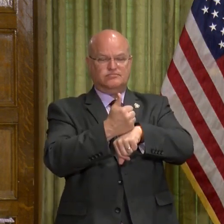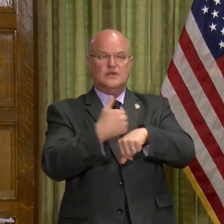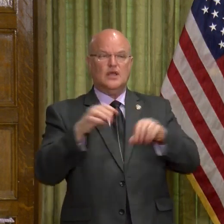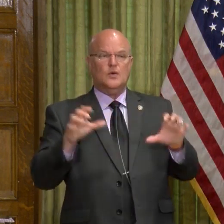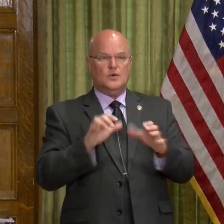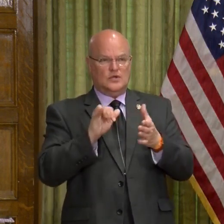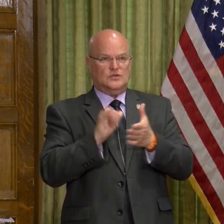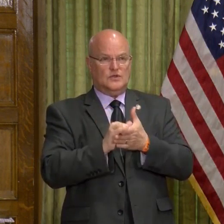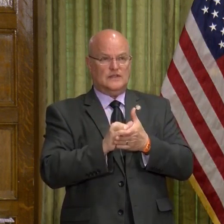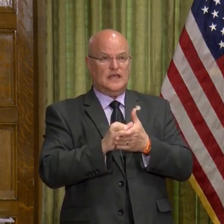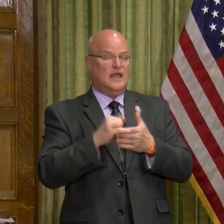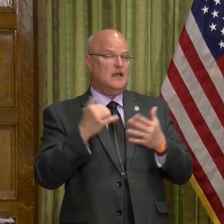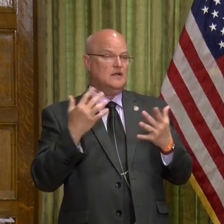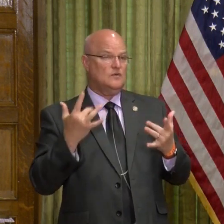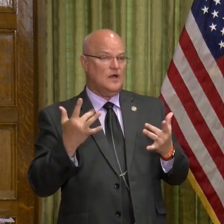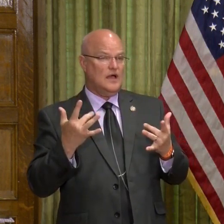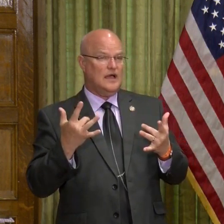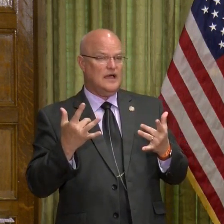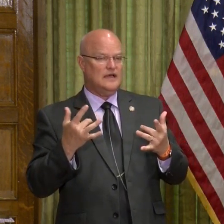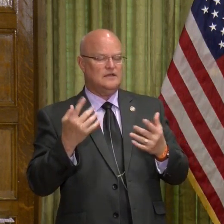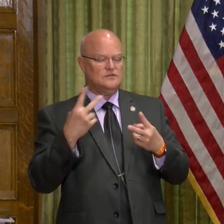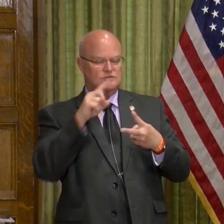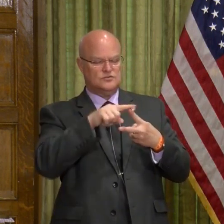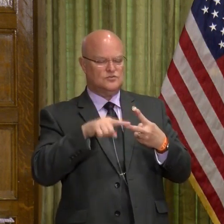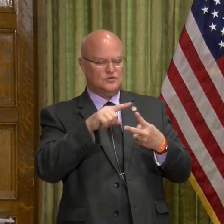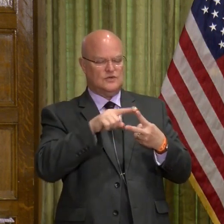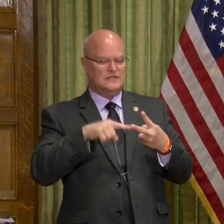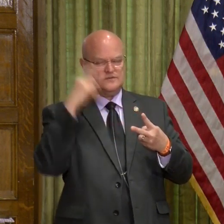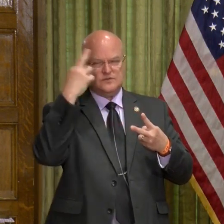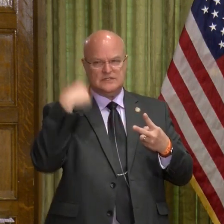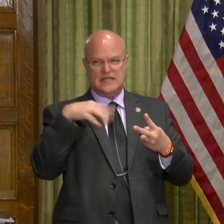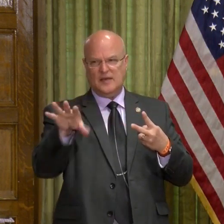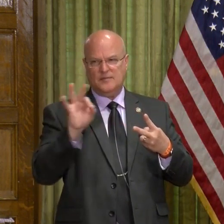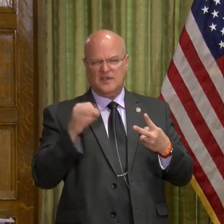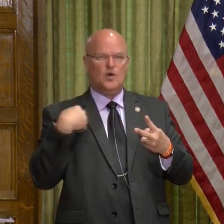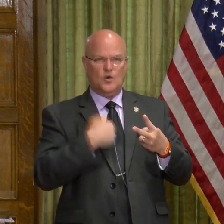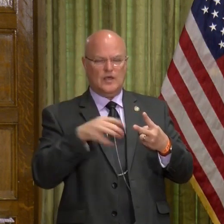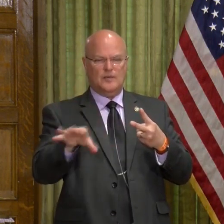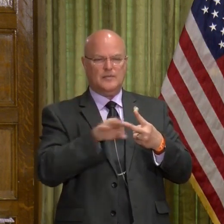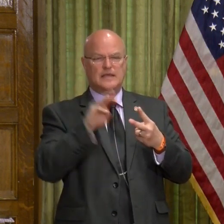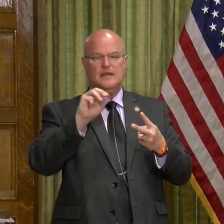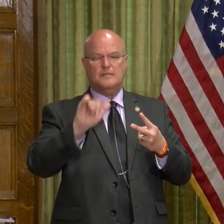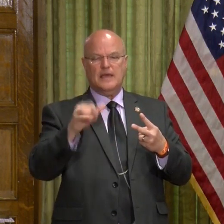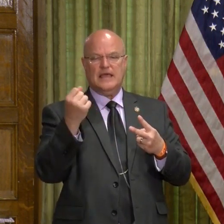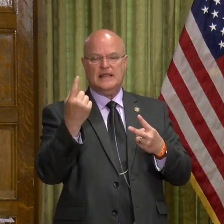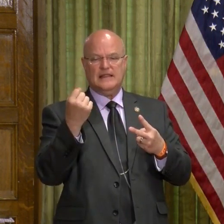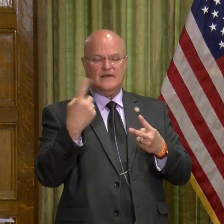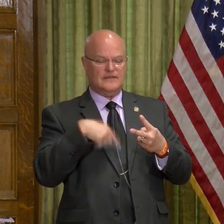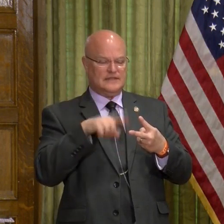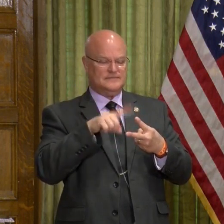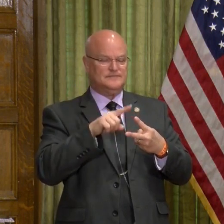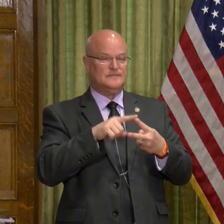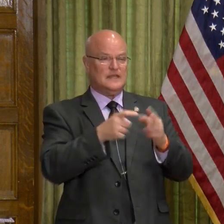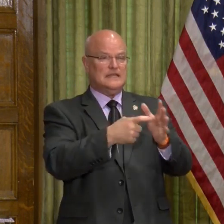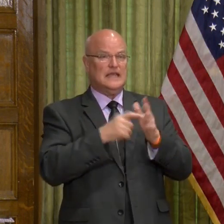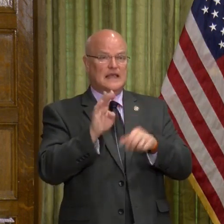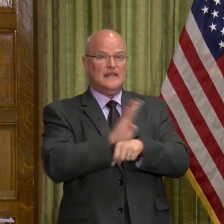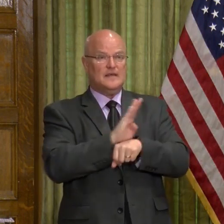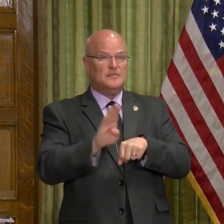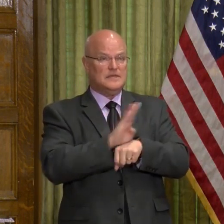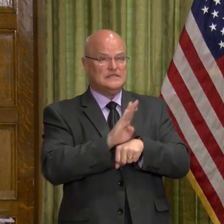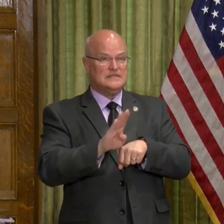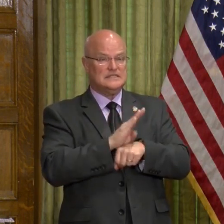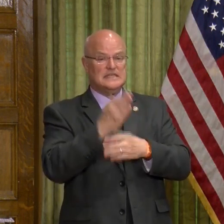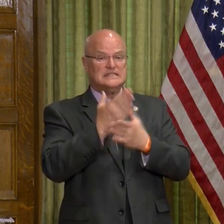that partly because there's two reasons I picked or we picked May 11th. One, it takes the businesses